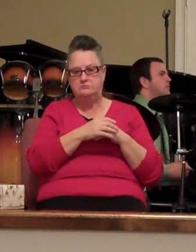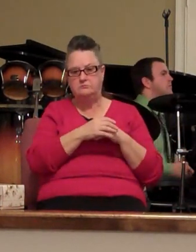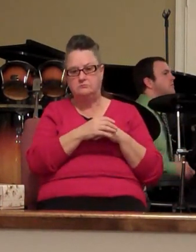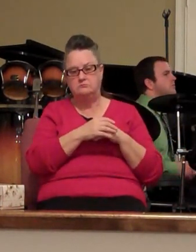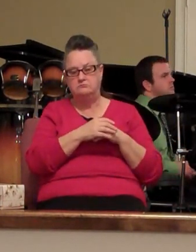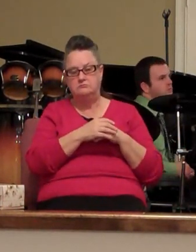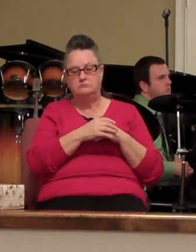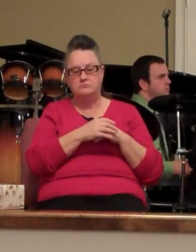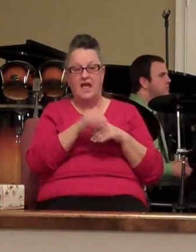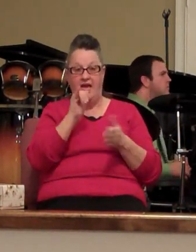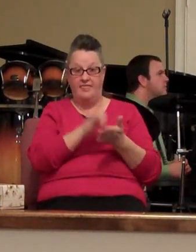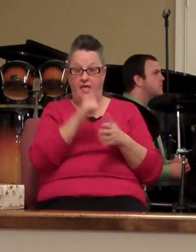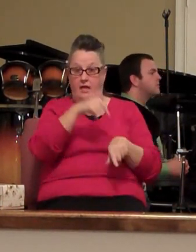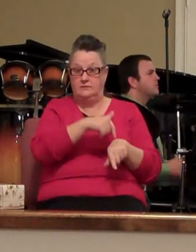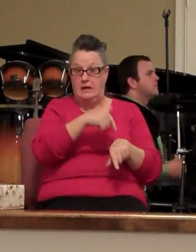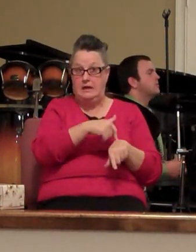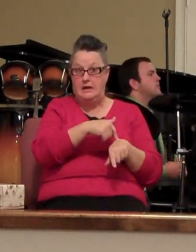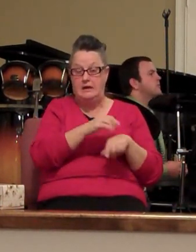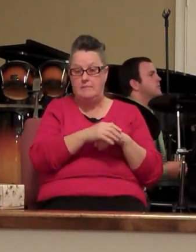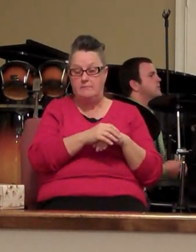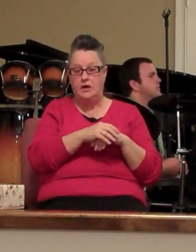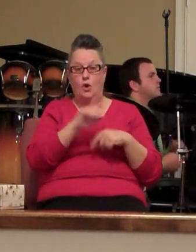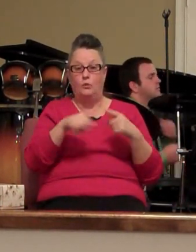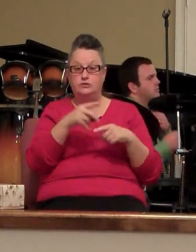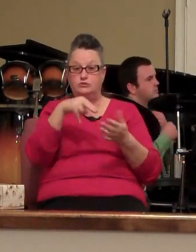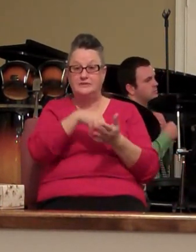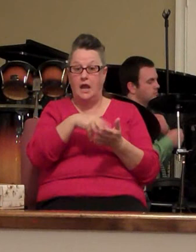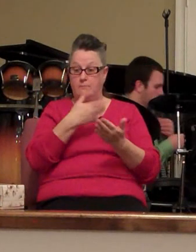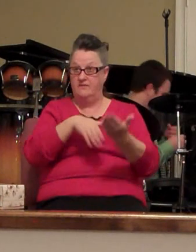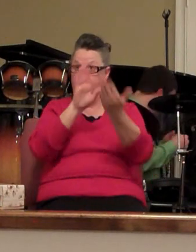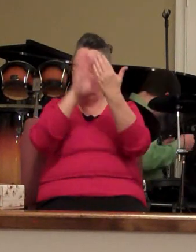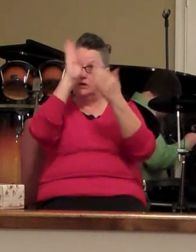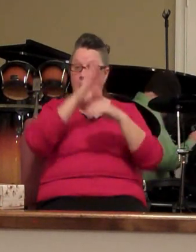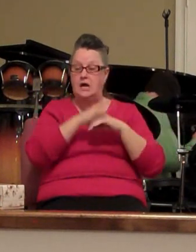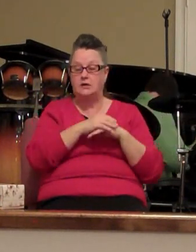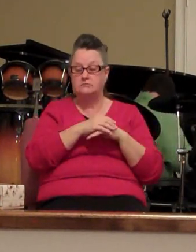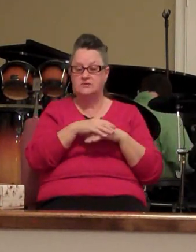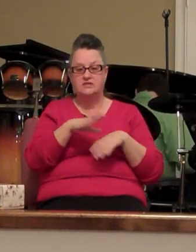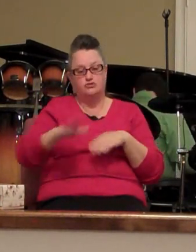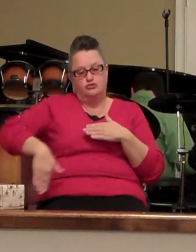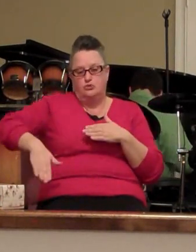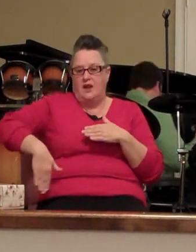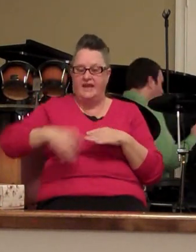and at that time when we stand before God it's too late to fix things